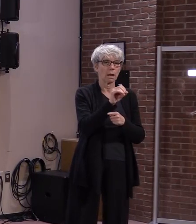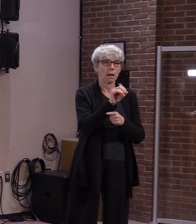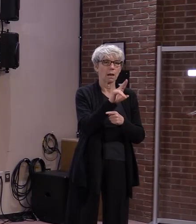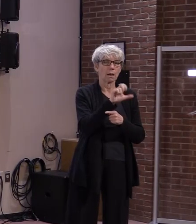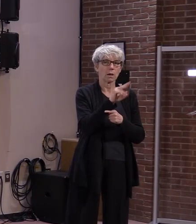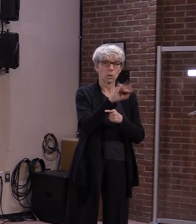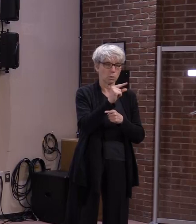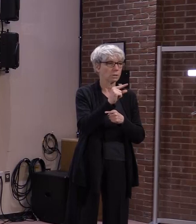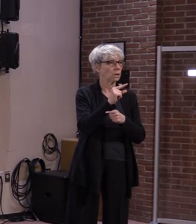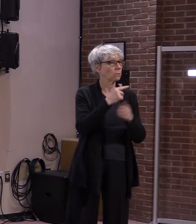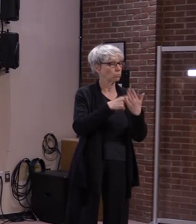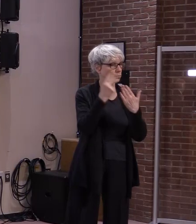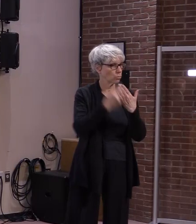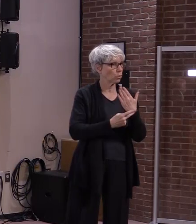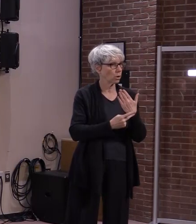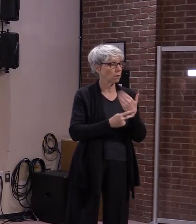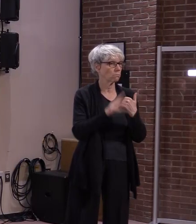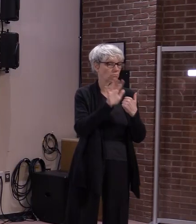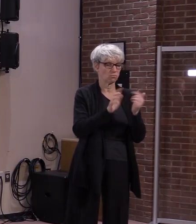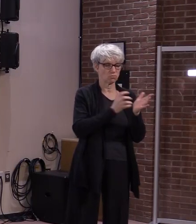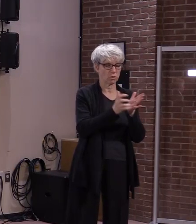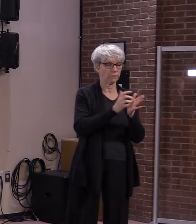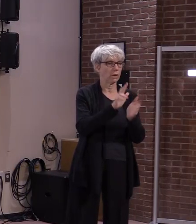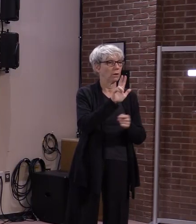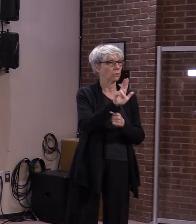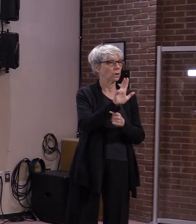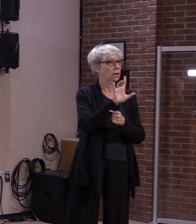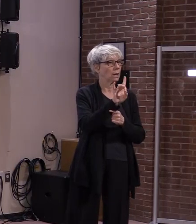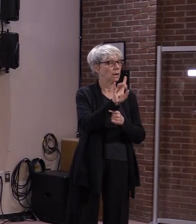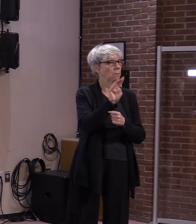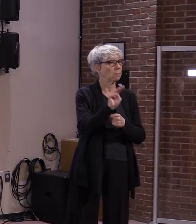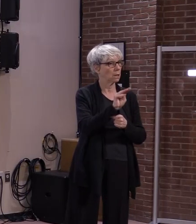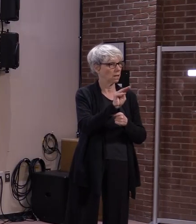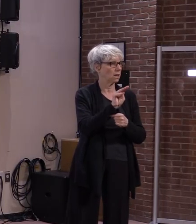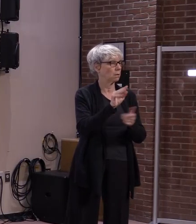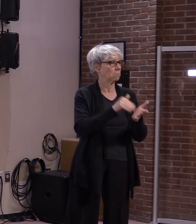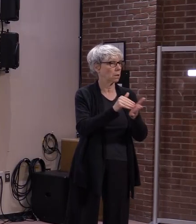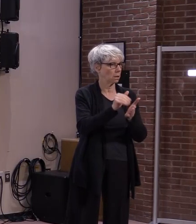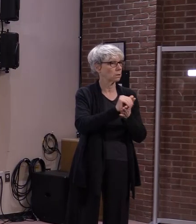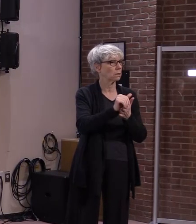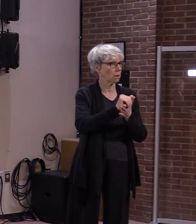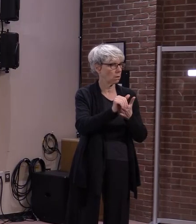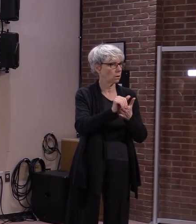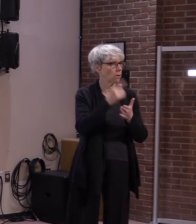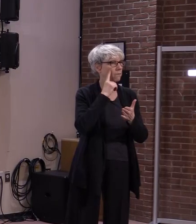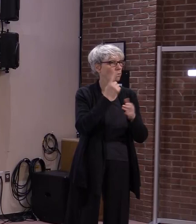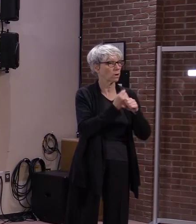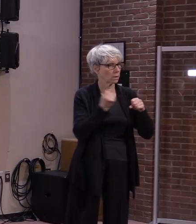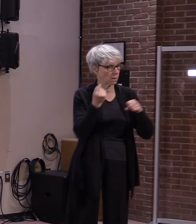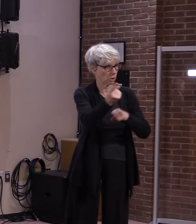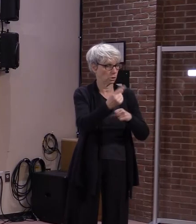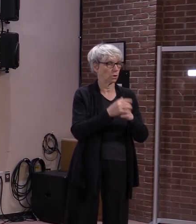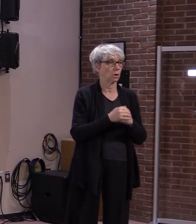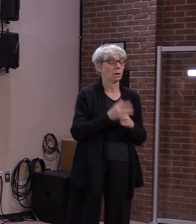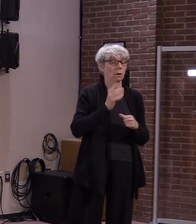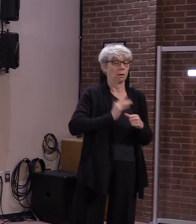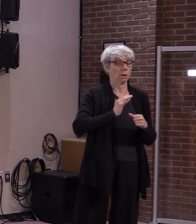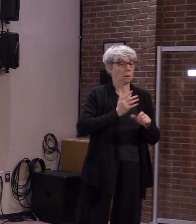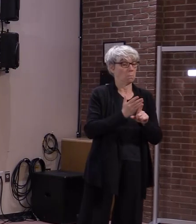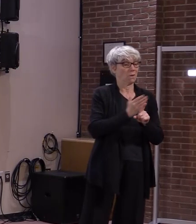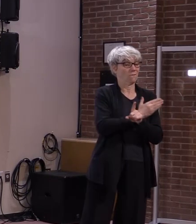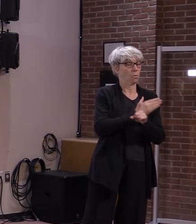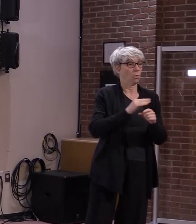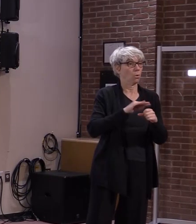$38 million, approximately $38 million. That compares to what the program was originally spending